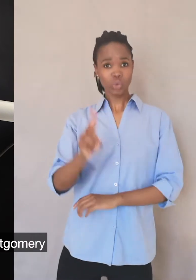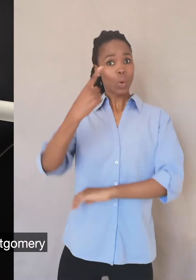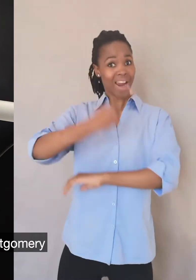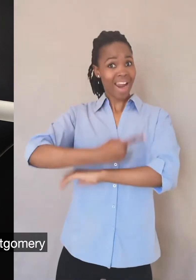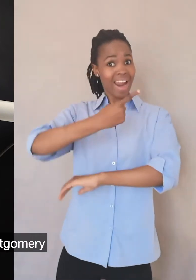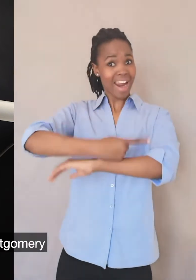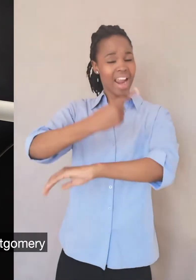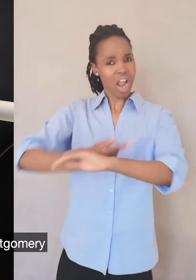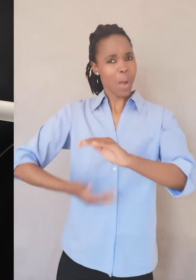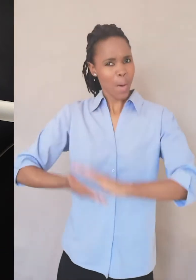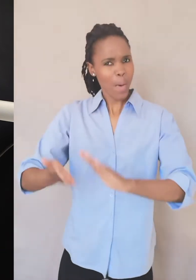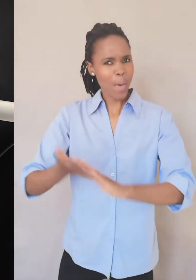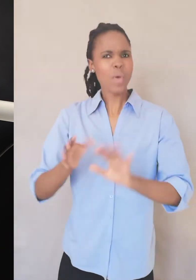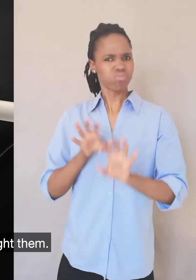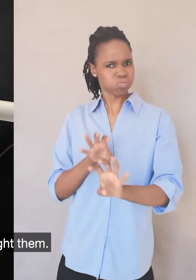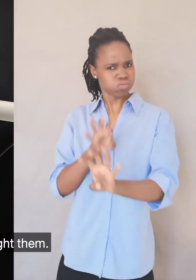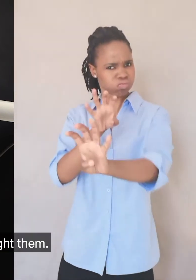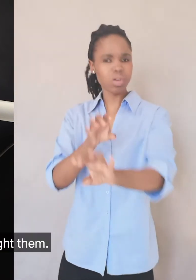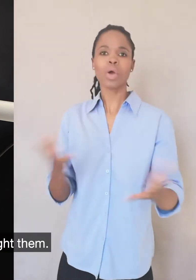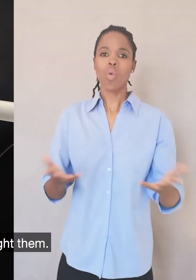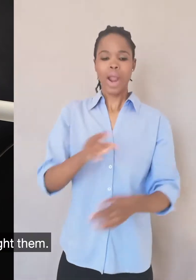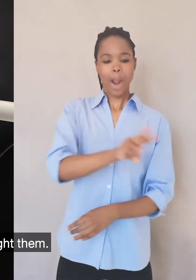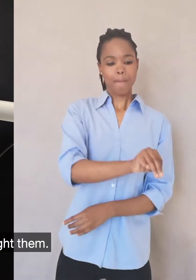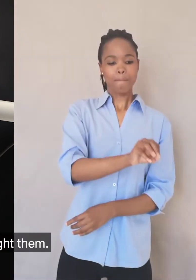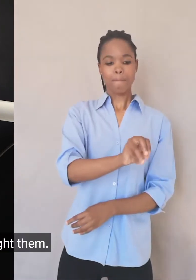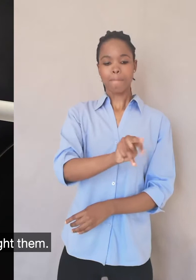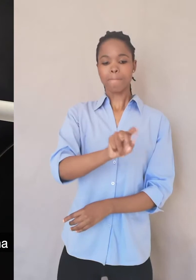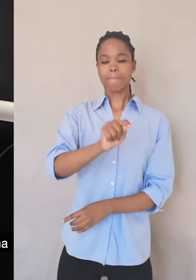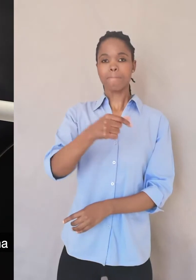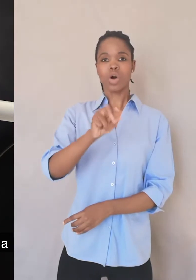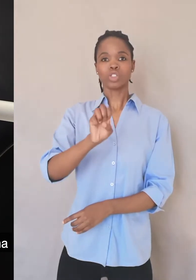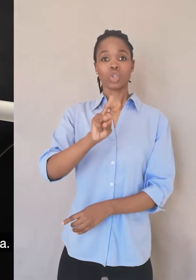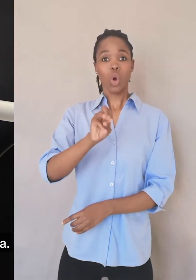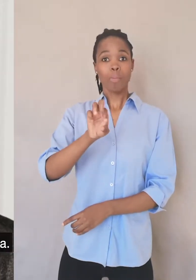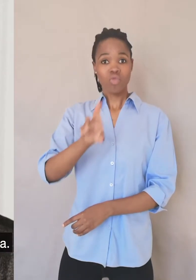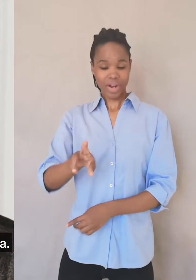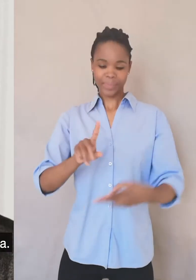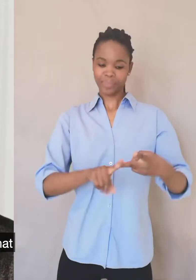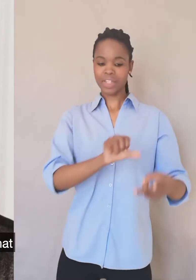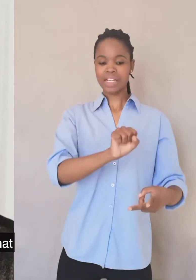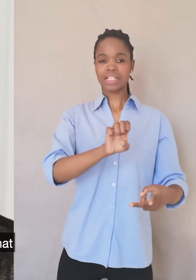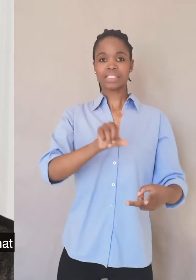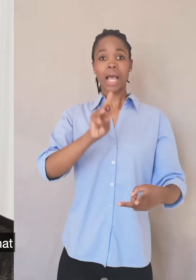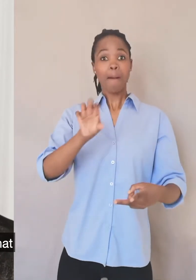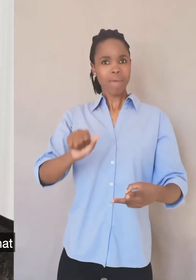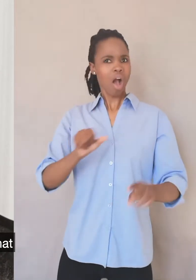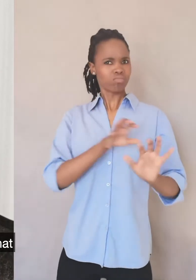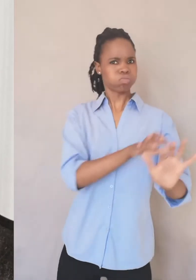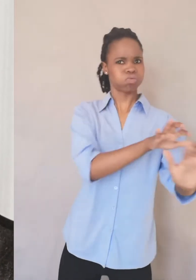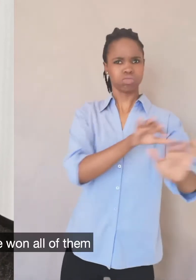protests in Montgomery and how he battled to fight them. And in Selma. And in Selma. It was big fights that, in